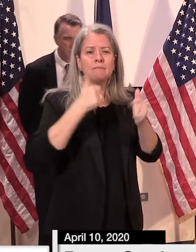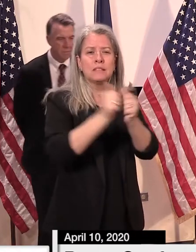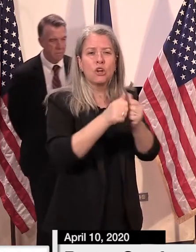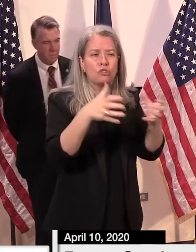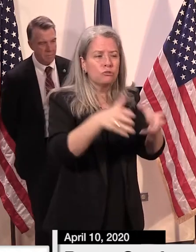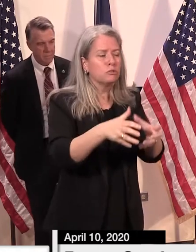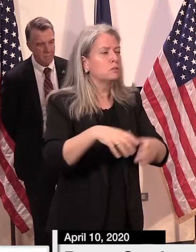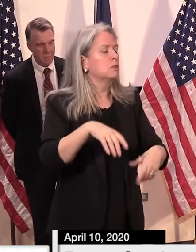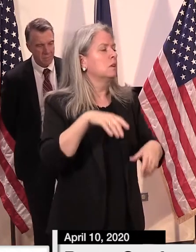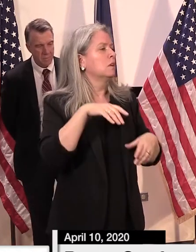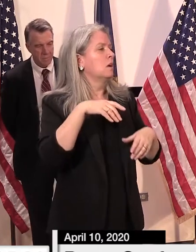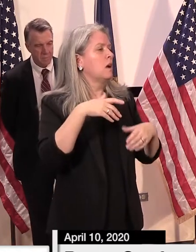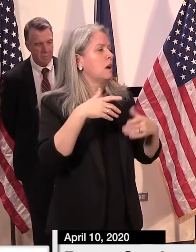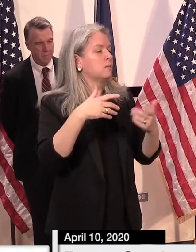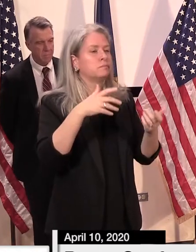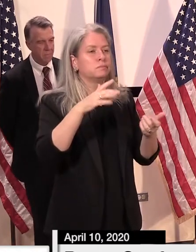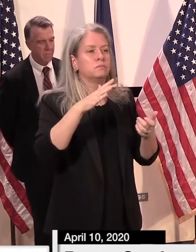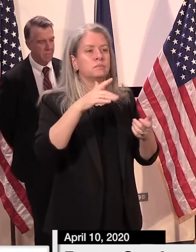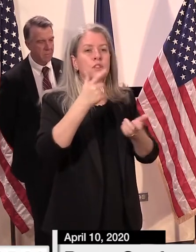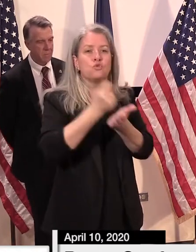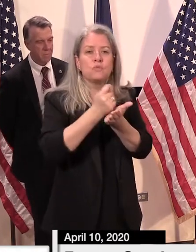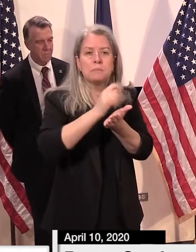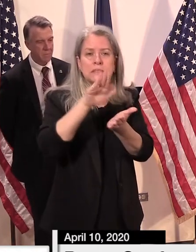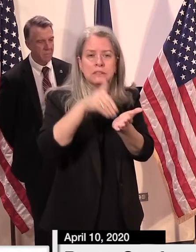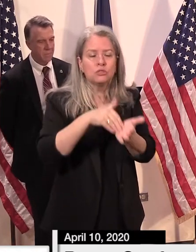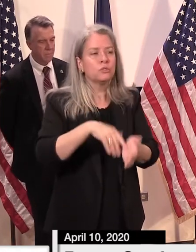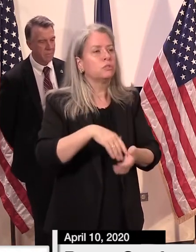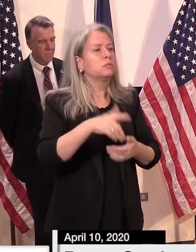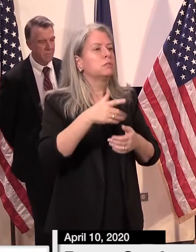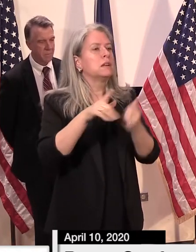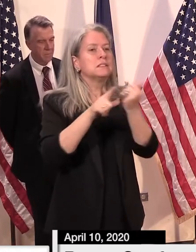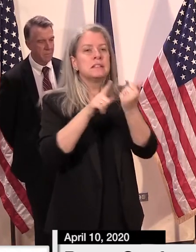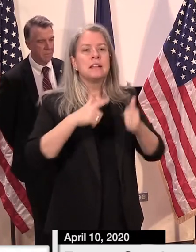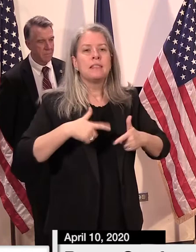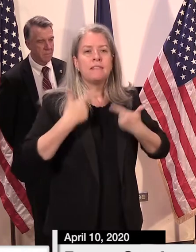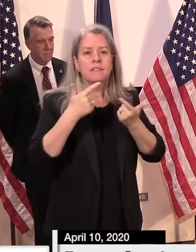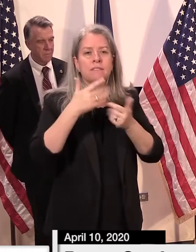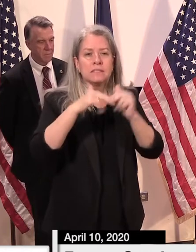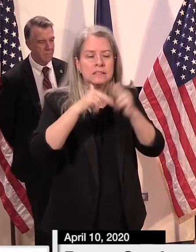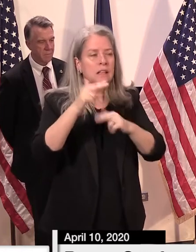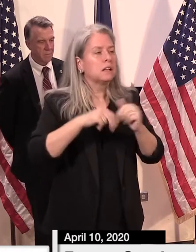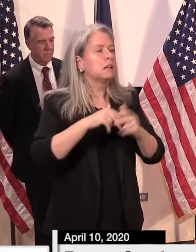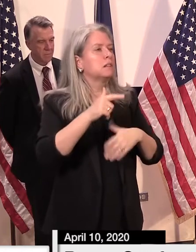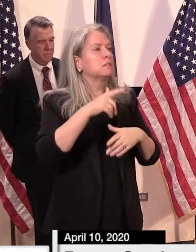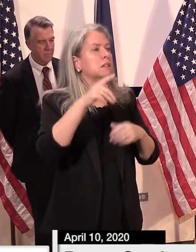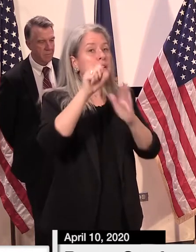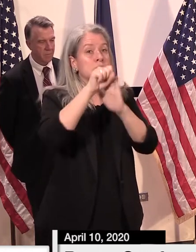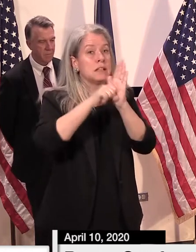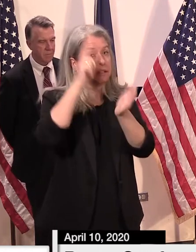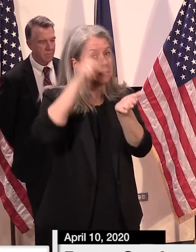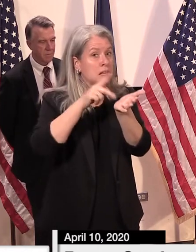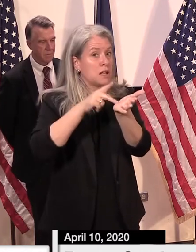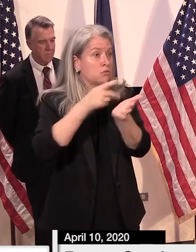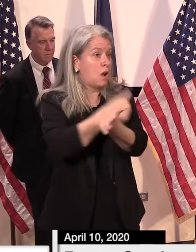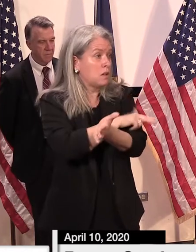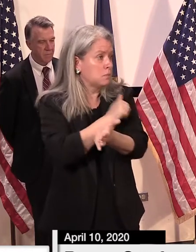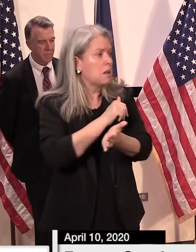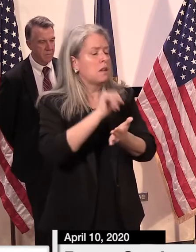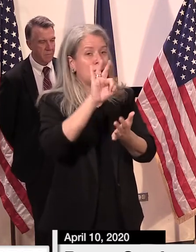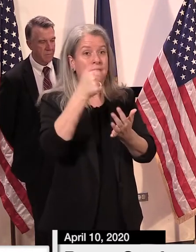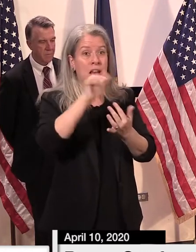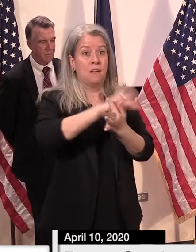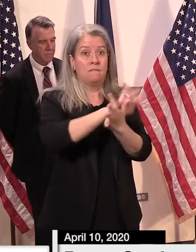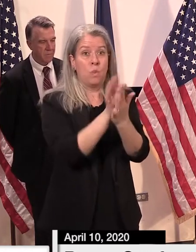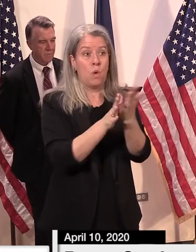homes, residential treatment centers, assisted living facilities, state psychiatric care facilities, we